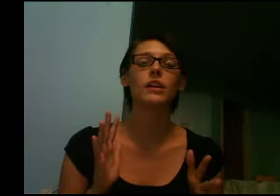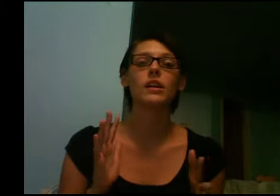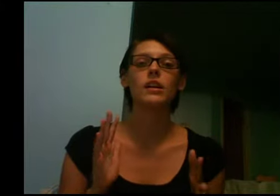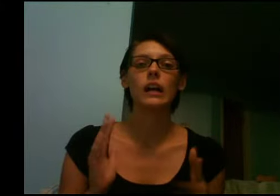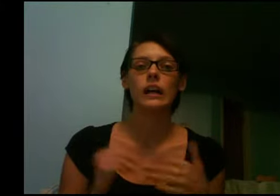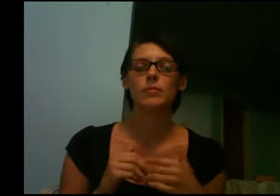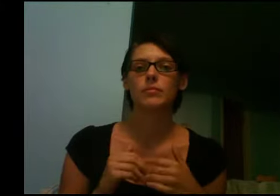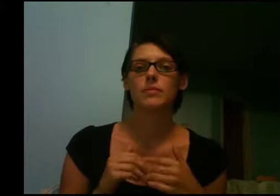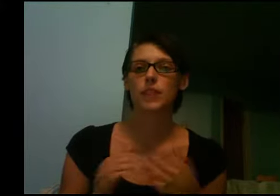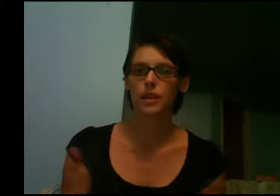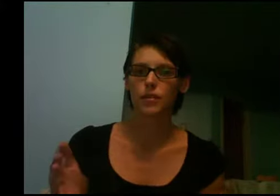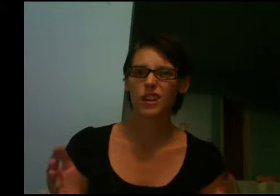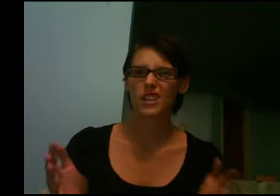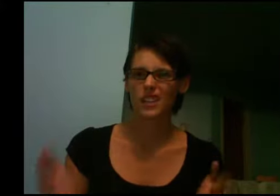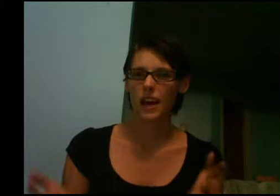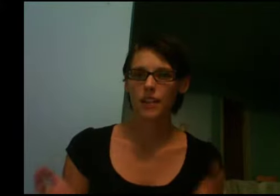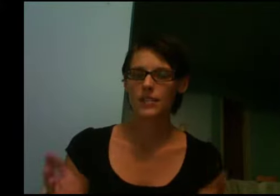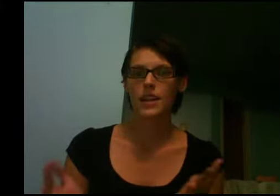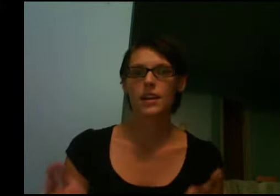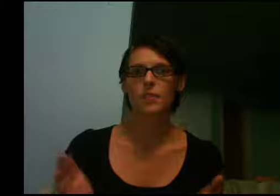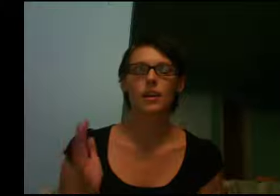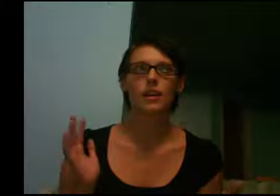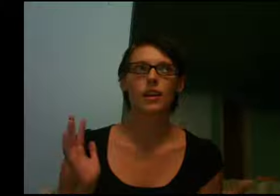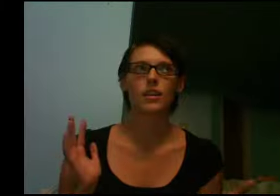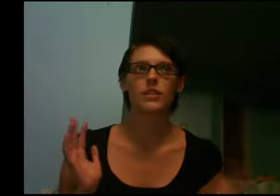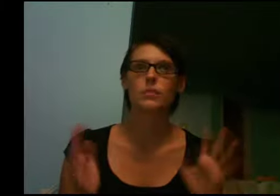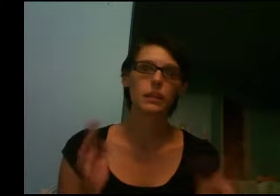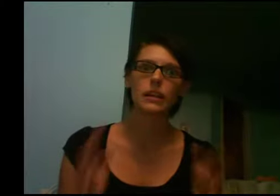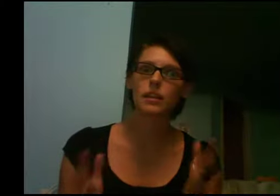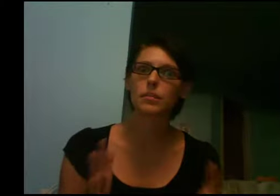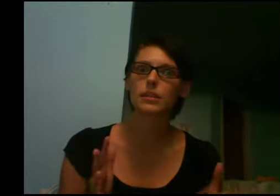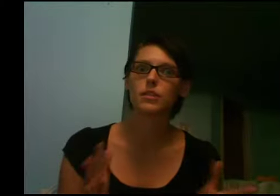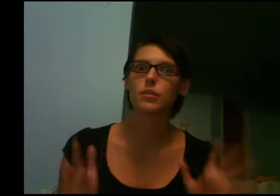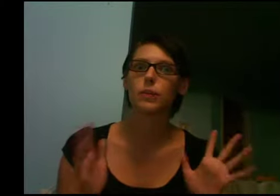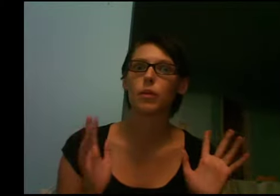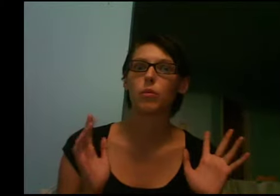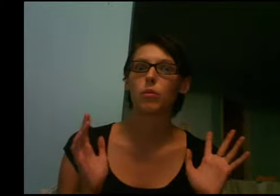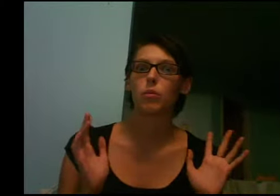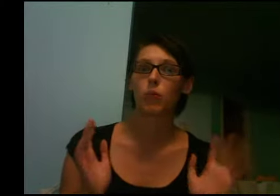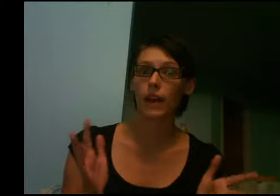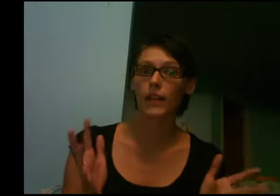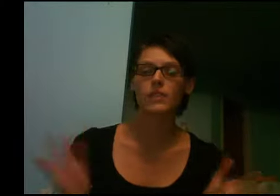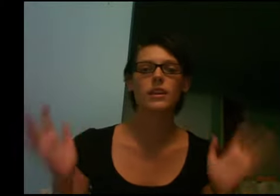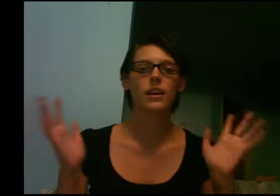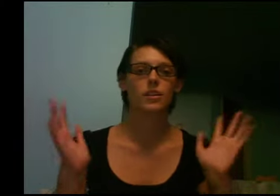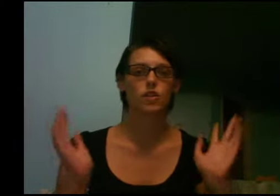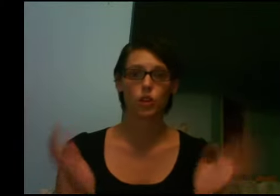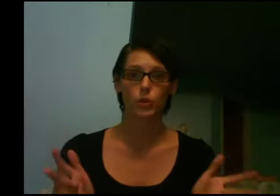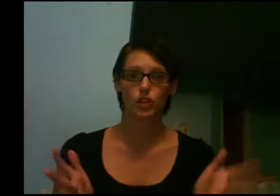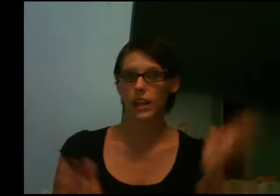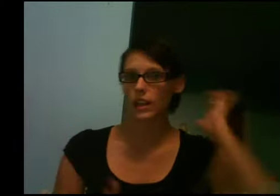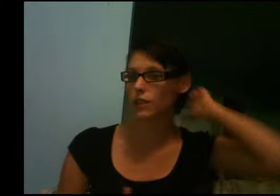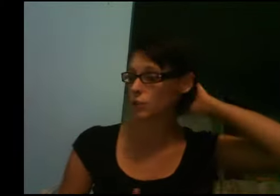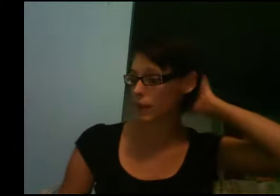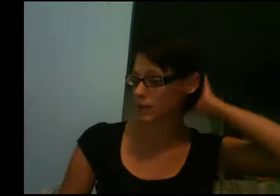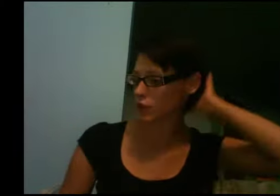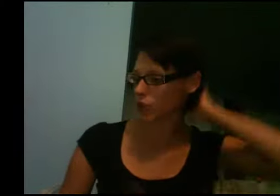sign the phrase as I've set it up and kind of explain a little bit to you about why that is and show you each sign individually. So